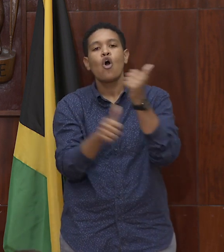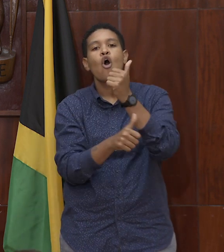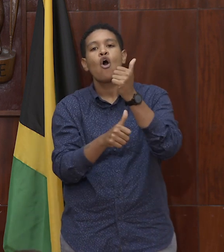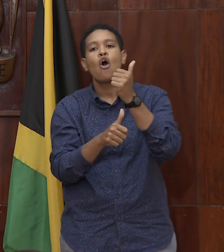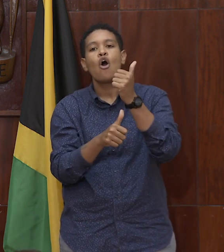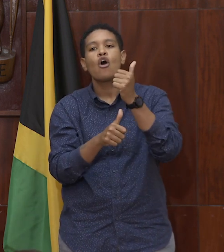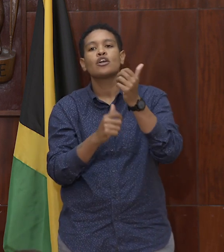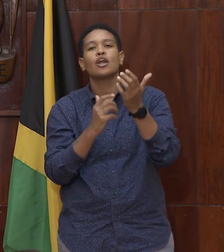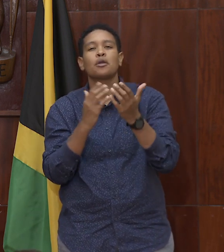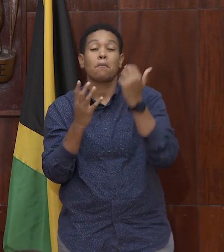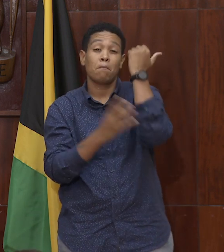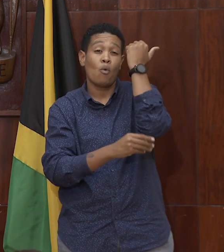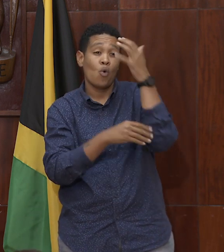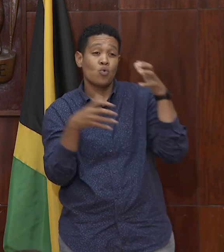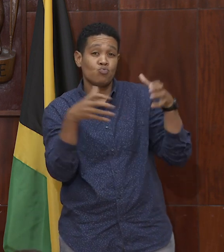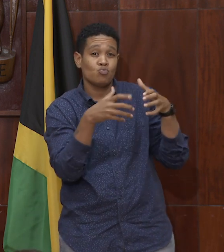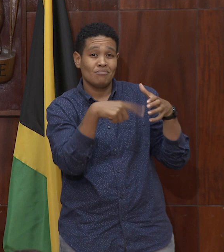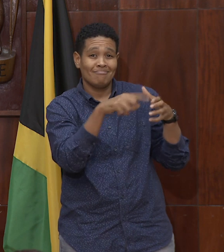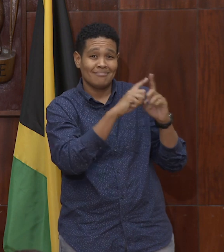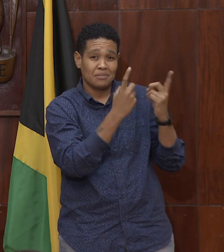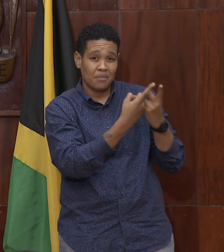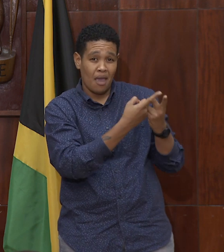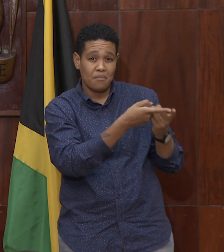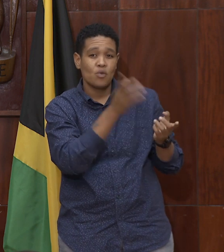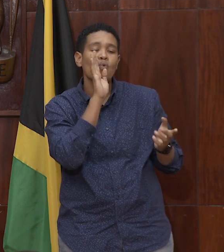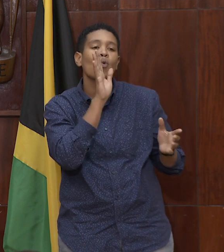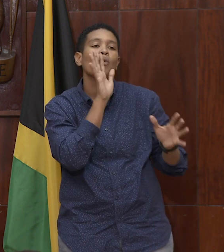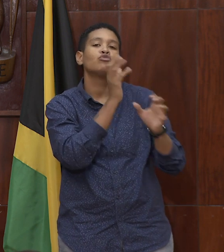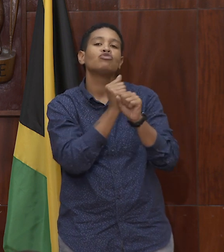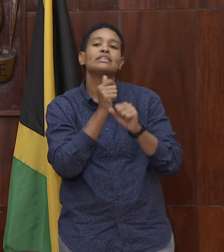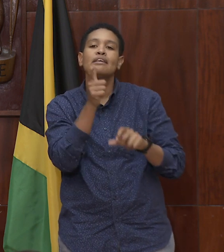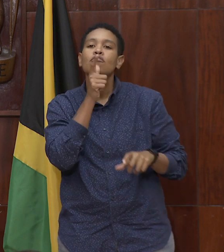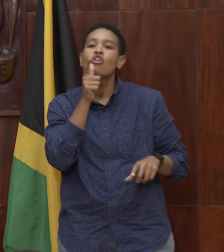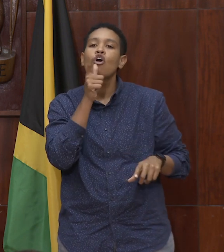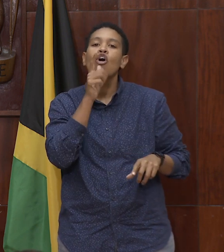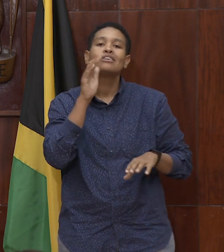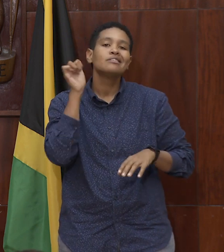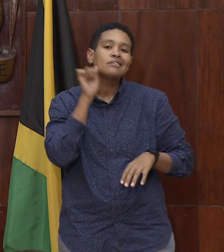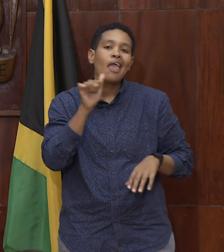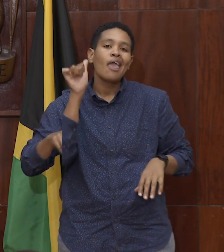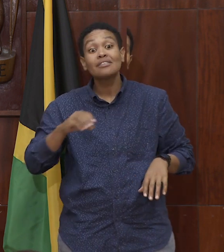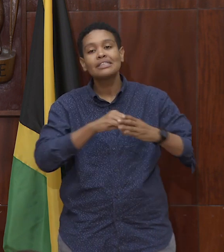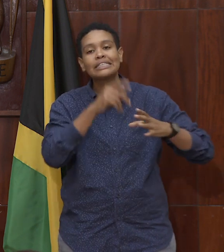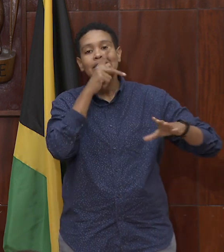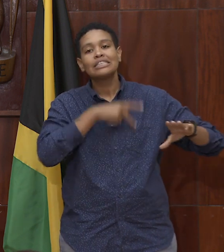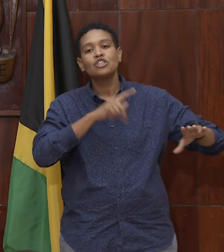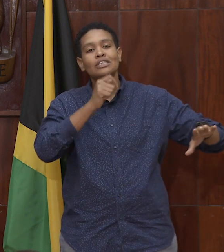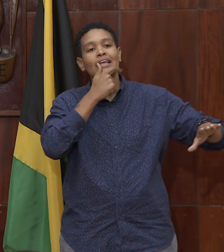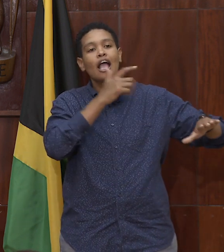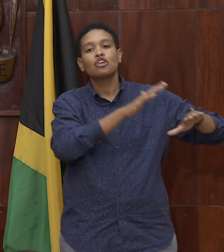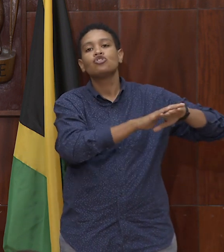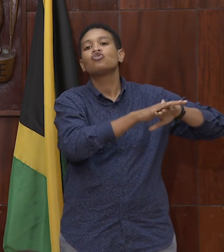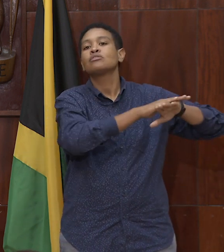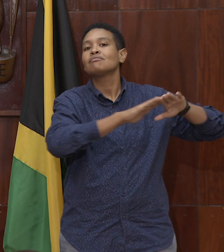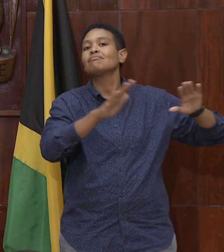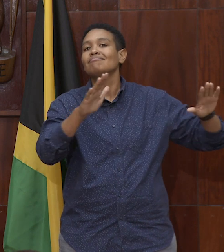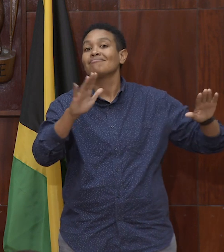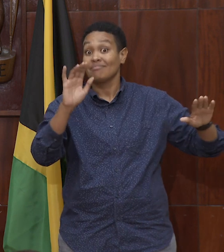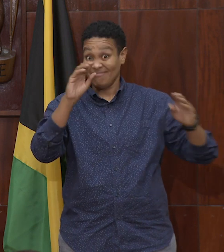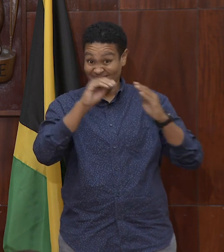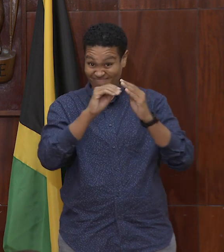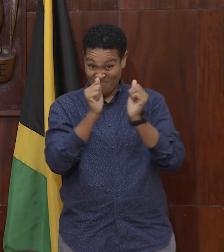poor relief department that will receive lunch on a daily basis. With immediate effect,